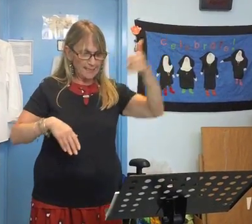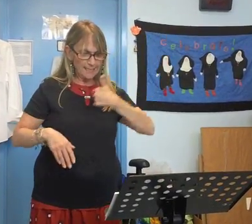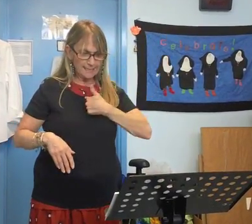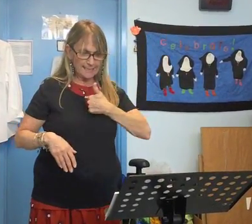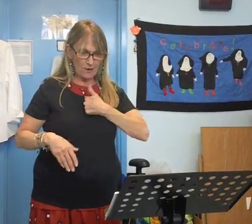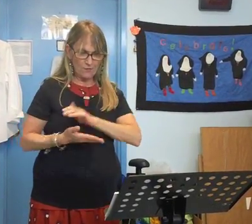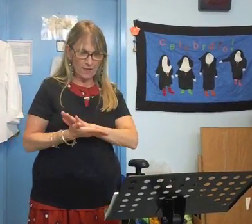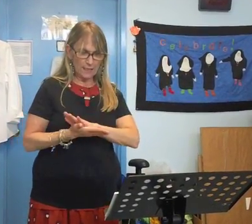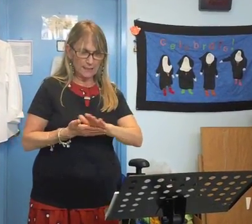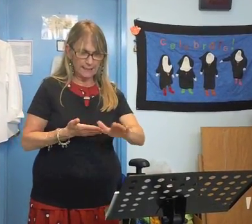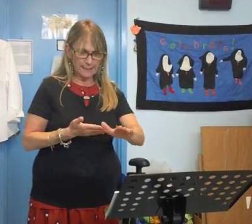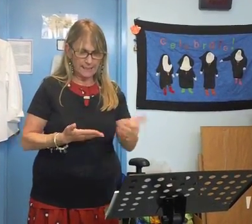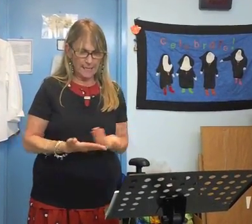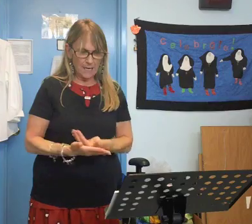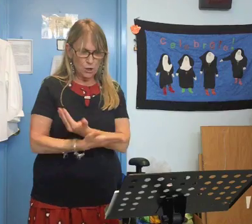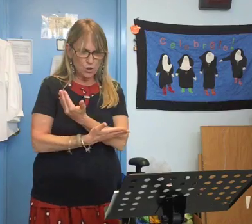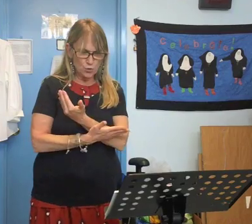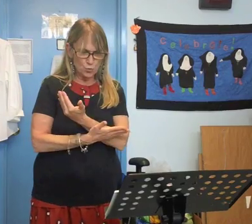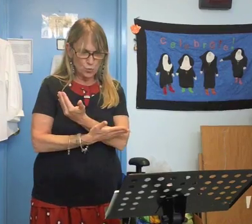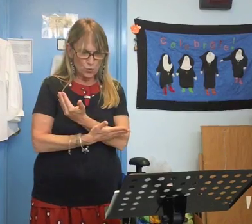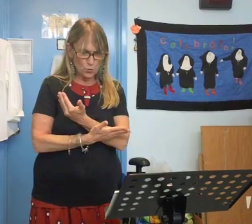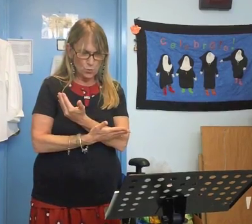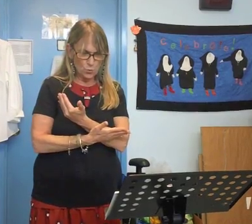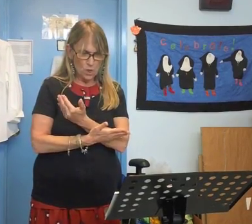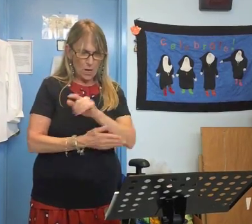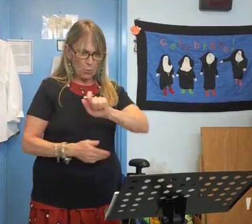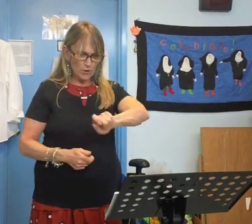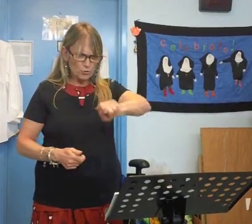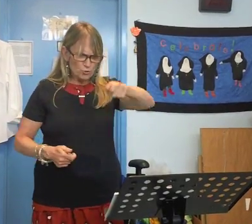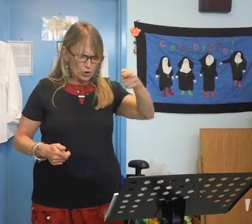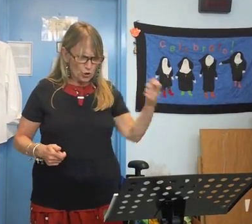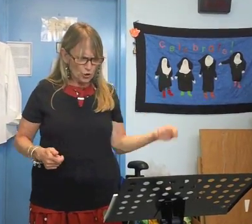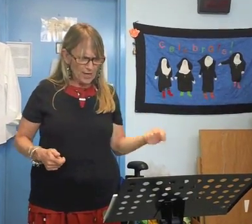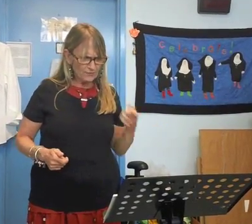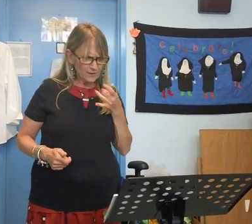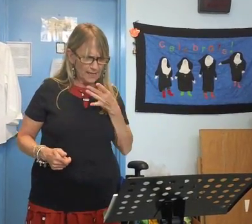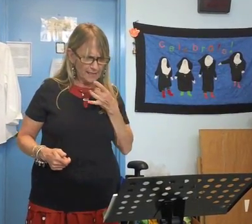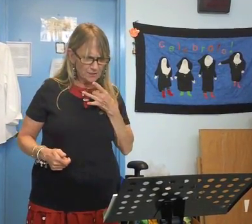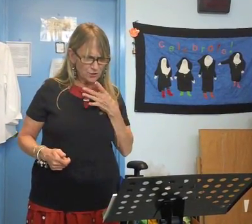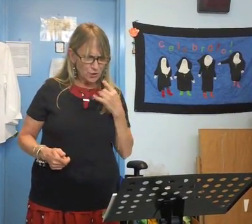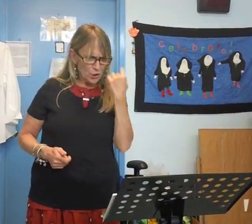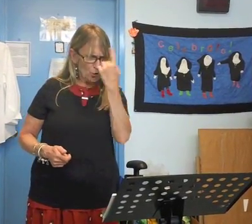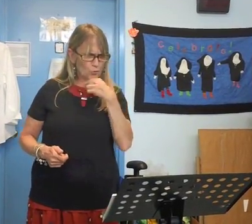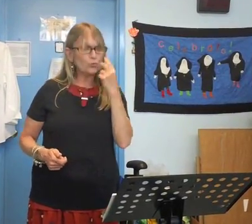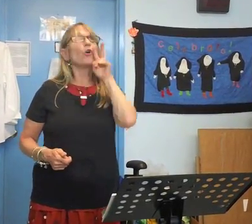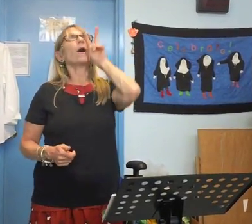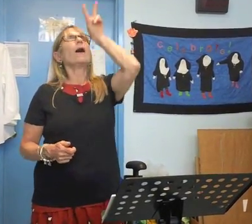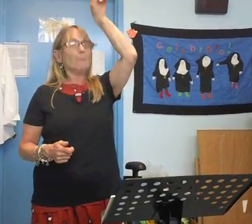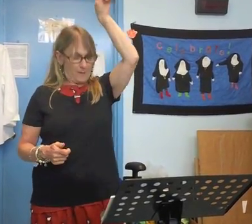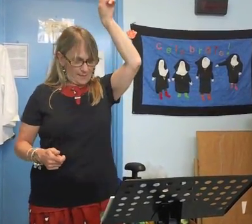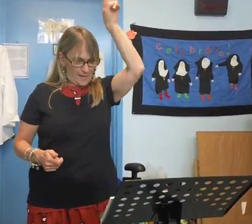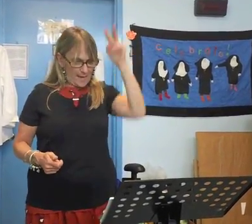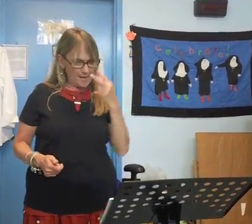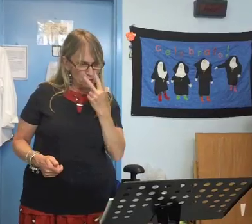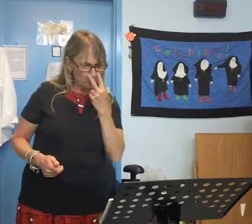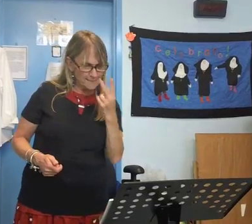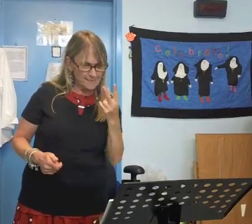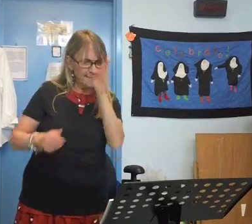self clean and new when you turn out the lights you look up and you see